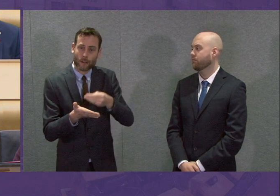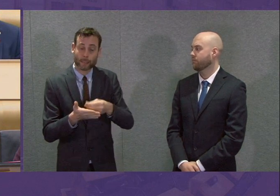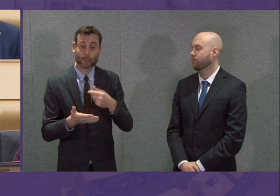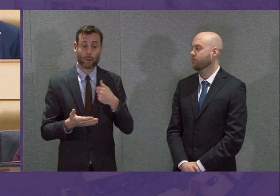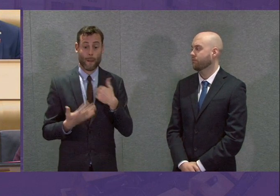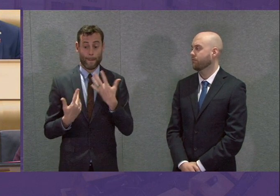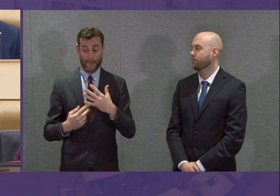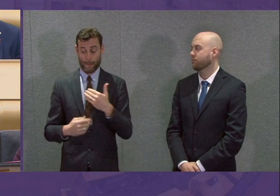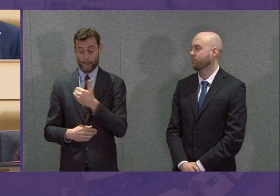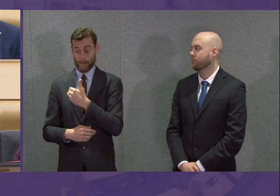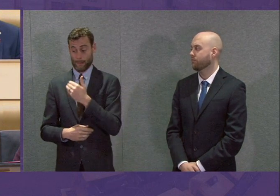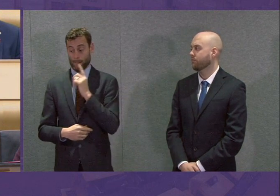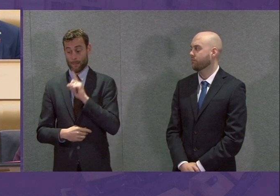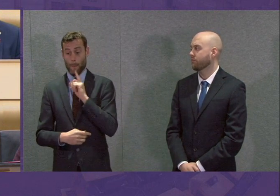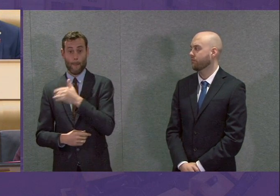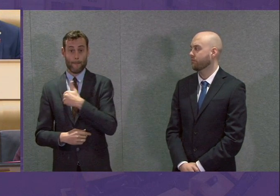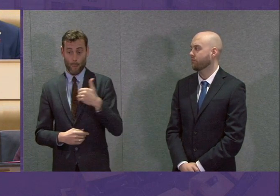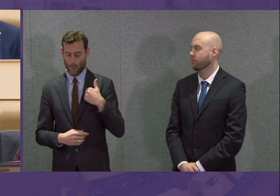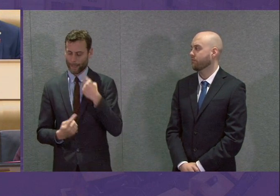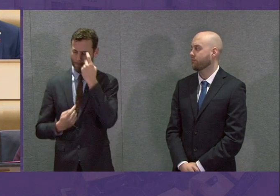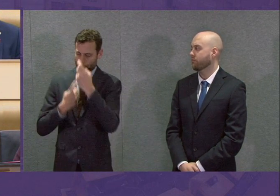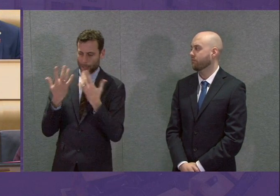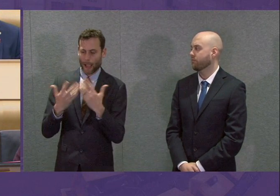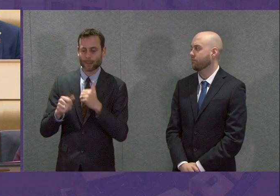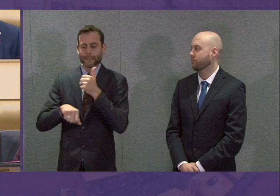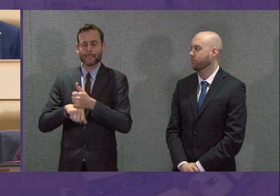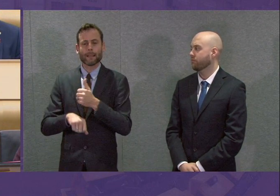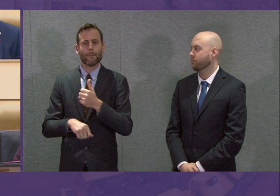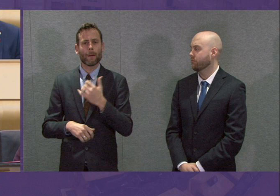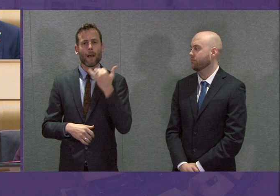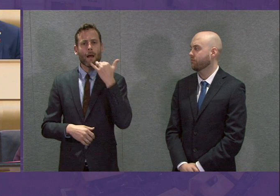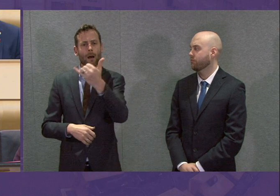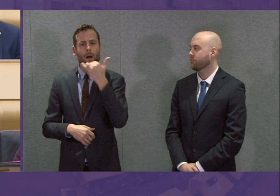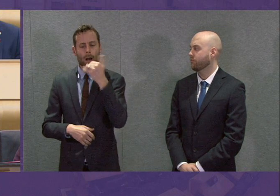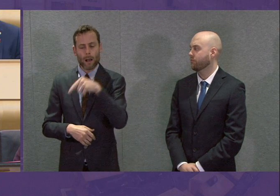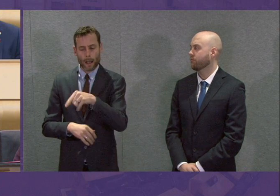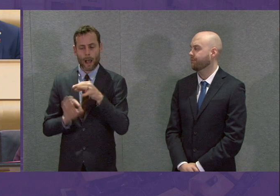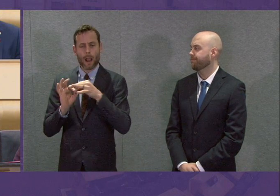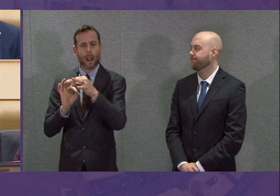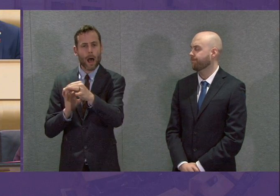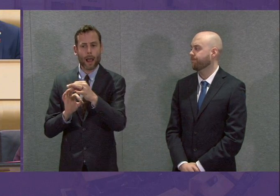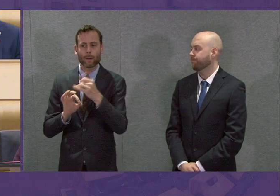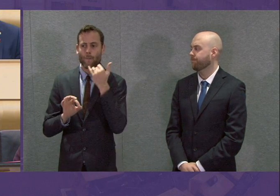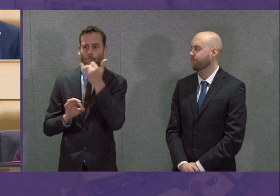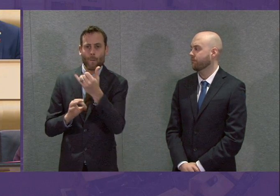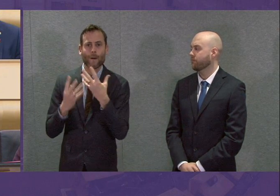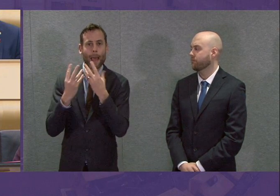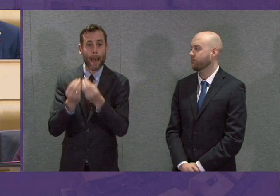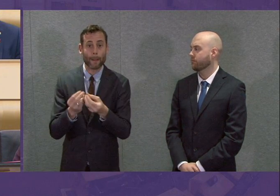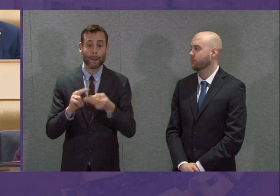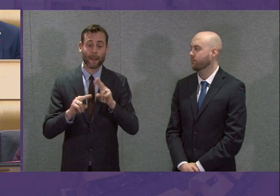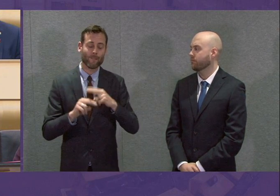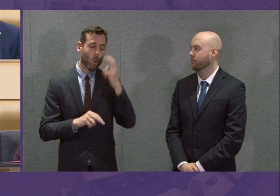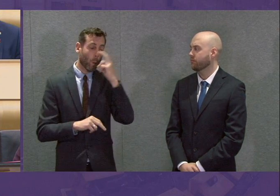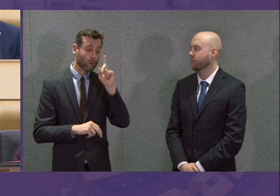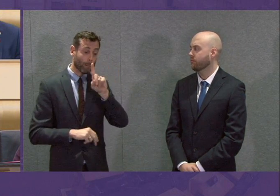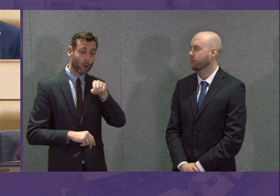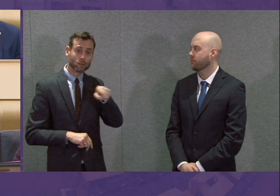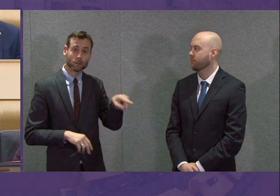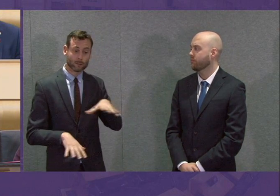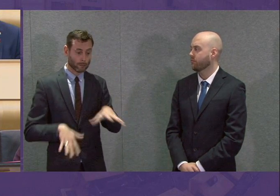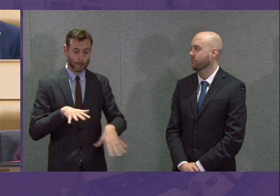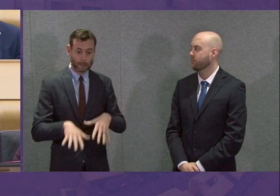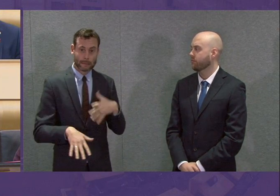They are expanding their existing helplines so that more older people have somebody to phone if they need advice or help, or if they just need to hear a friendly